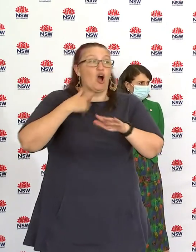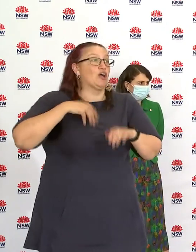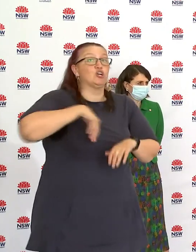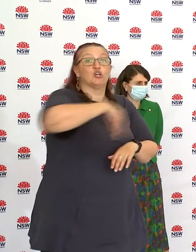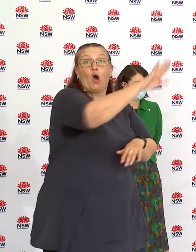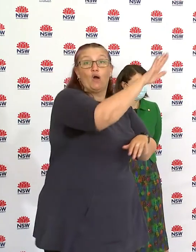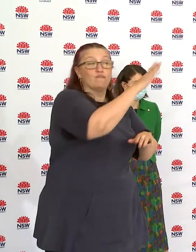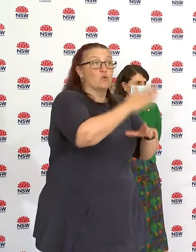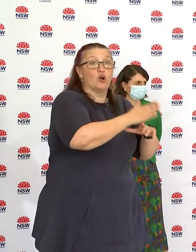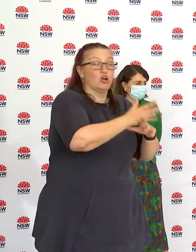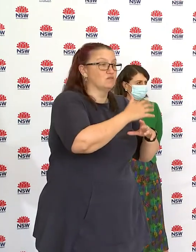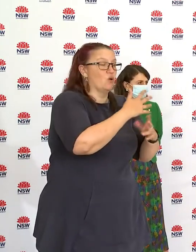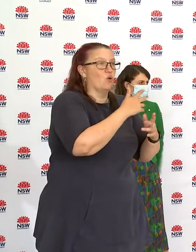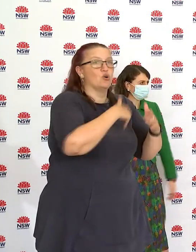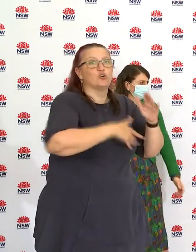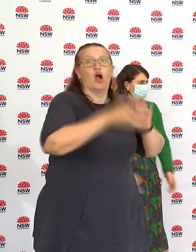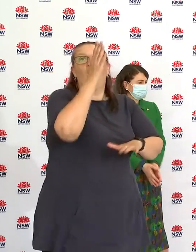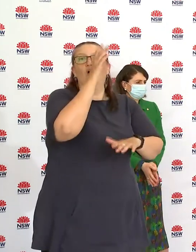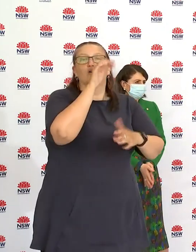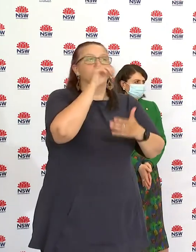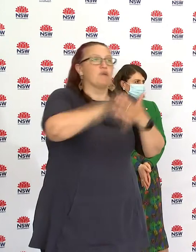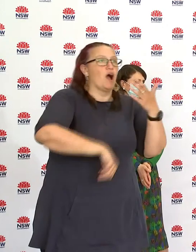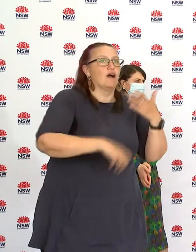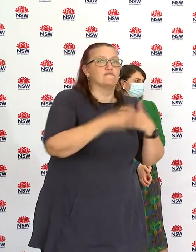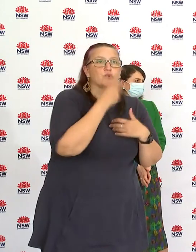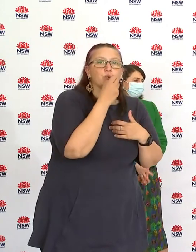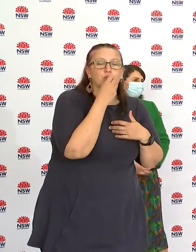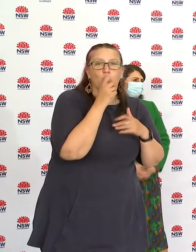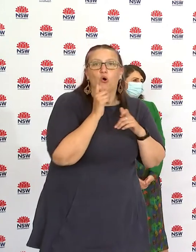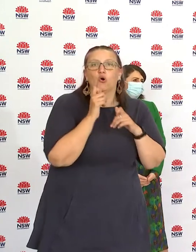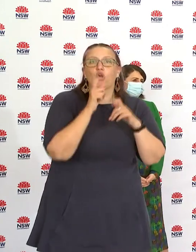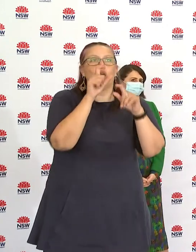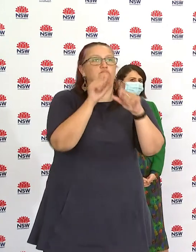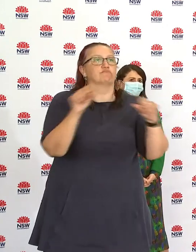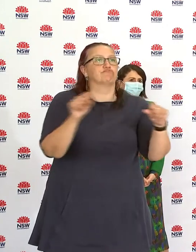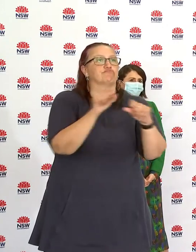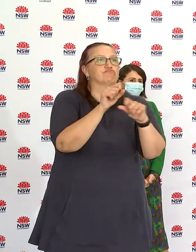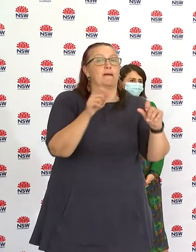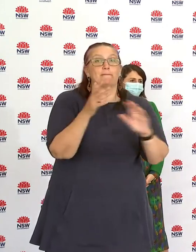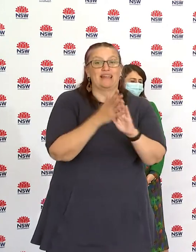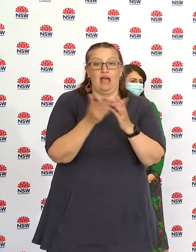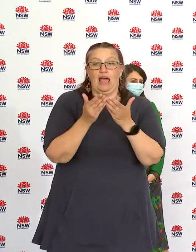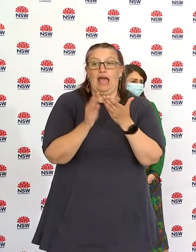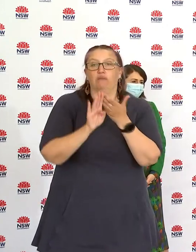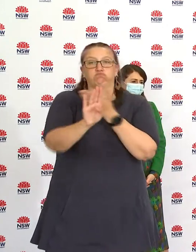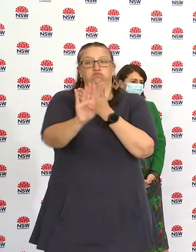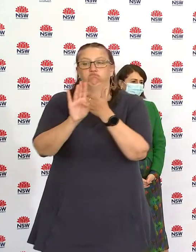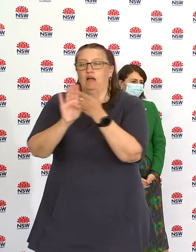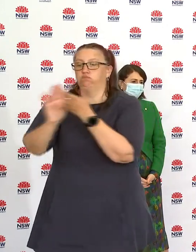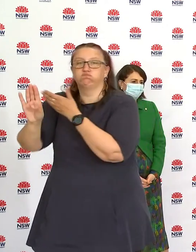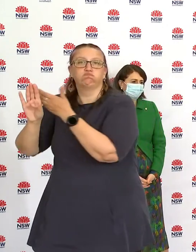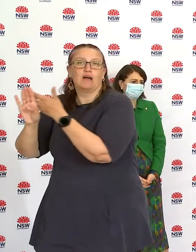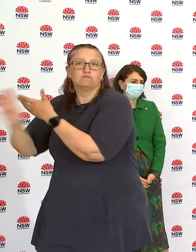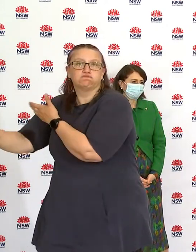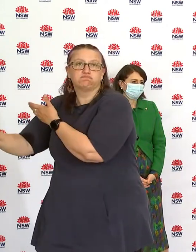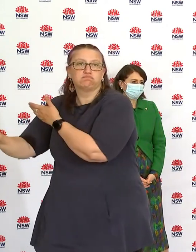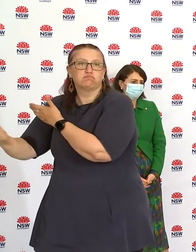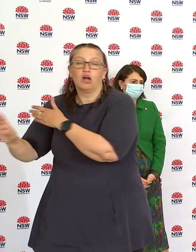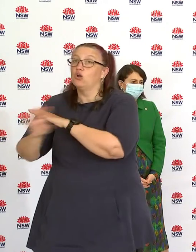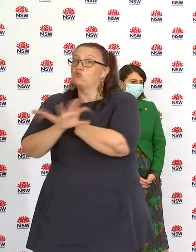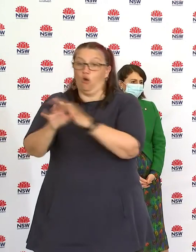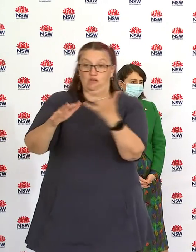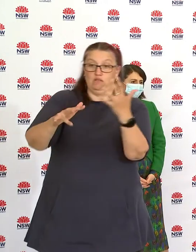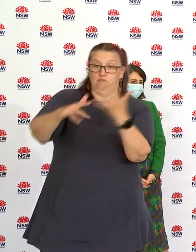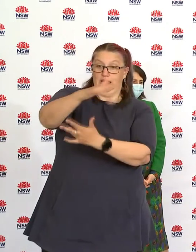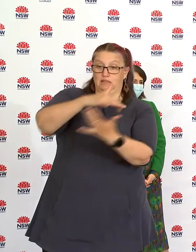exercise for the day so be it what we're actually saying is to vacate the area of work so segregate the home to put in place segregation that there is no